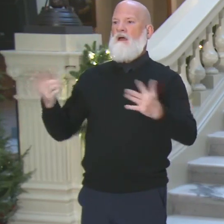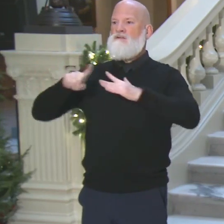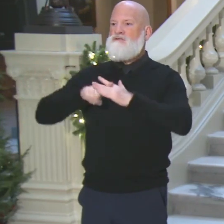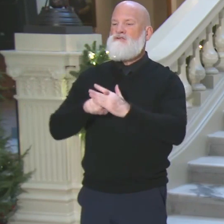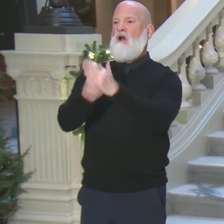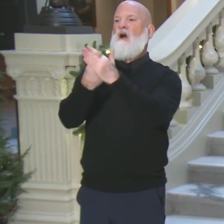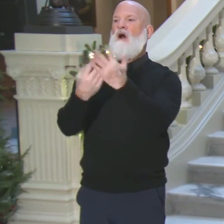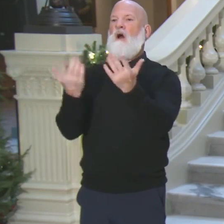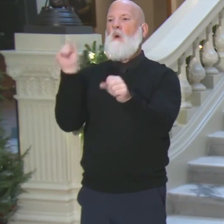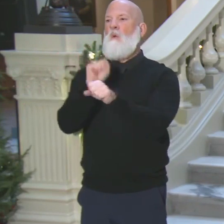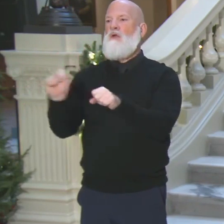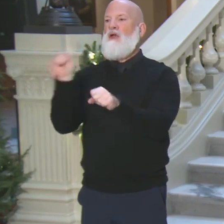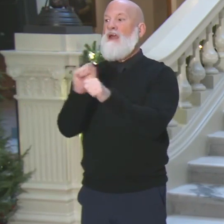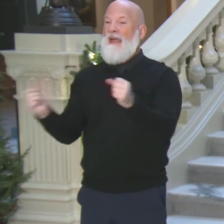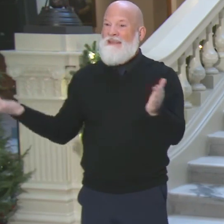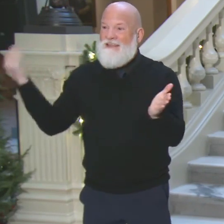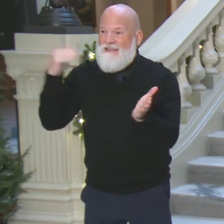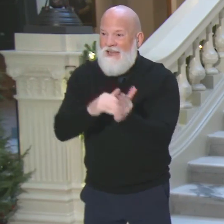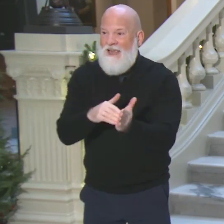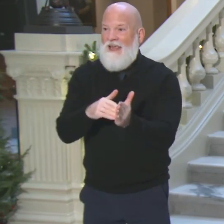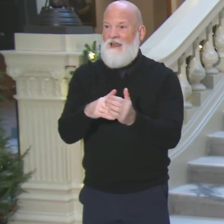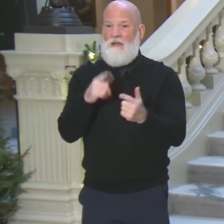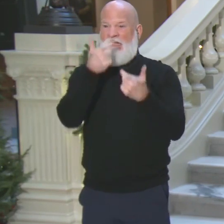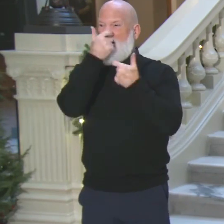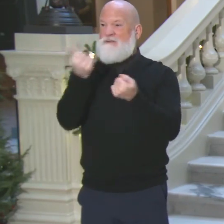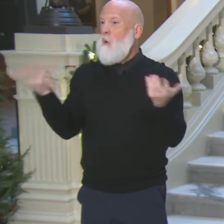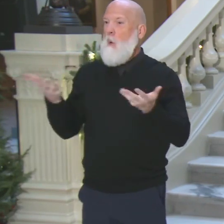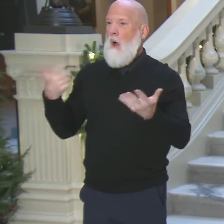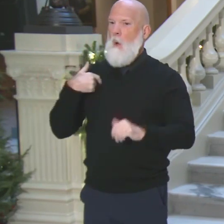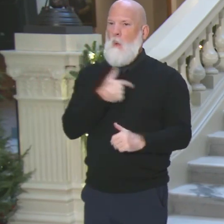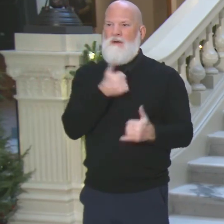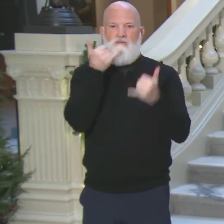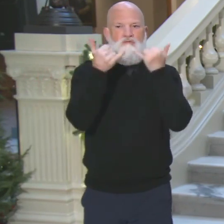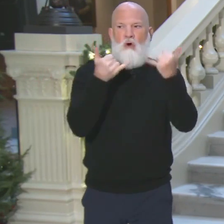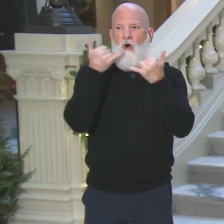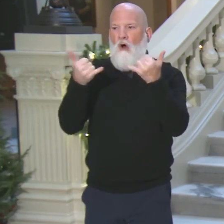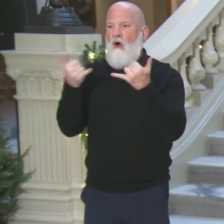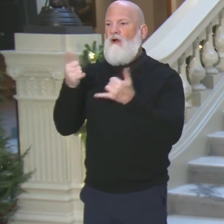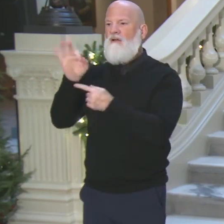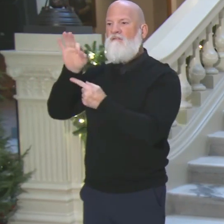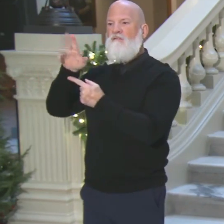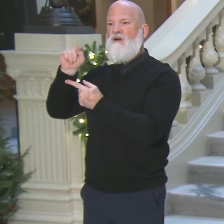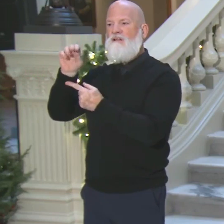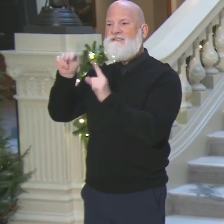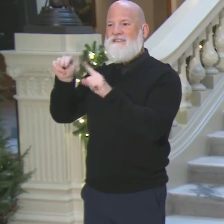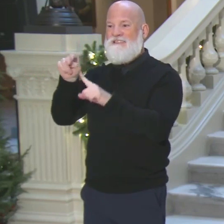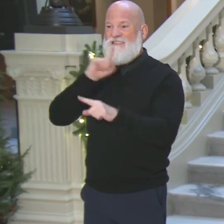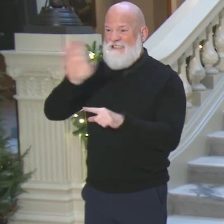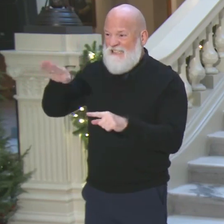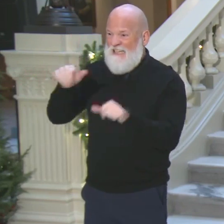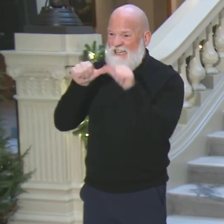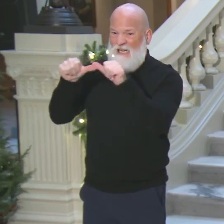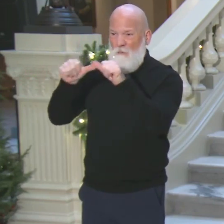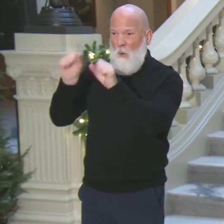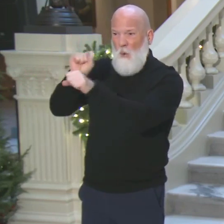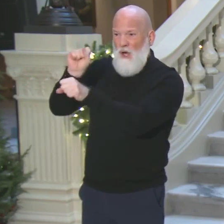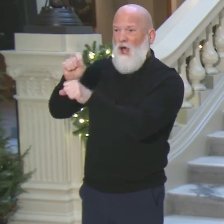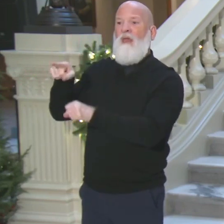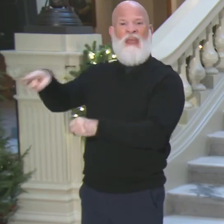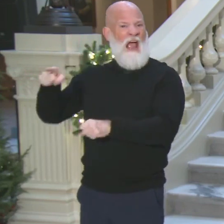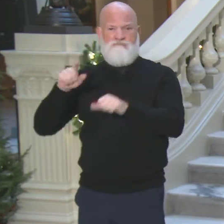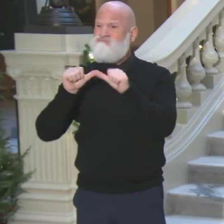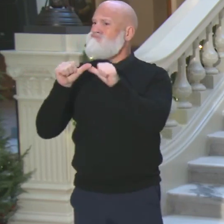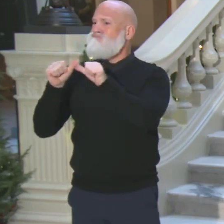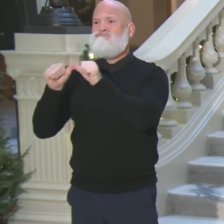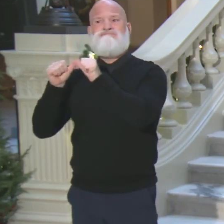the irony of this is we can't win for losing. We call Fulton County to say, keep on working. They keep on working. All of a sudden, it becomes a giant conspiracy that they worked and nobody was there.